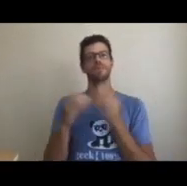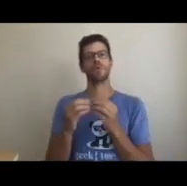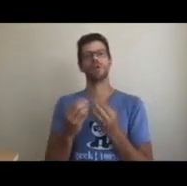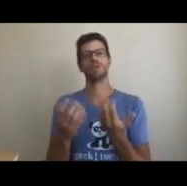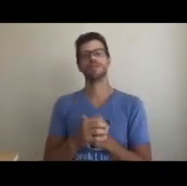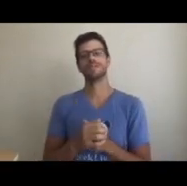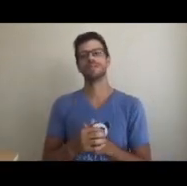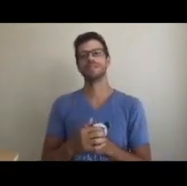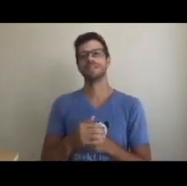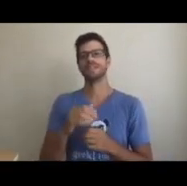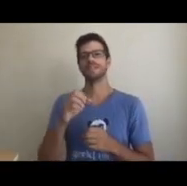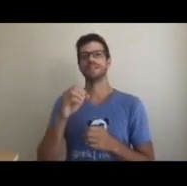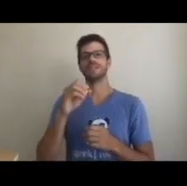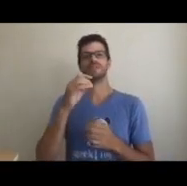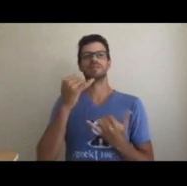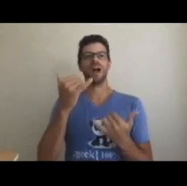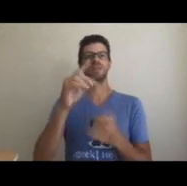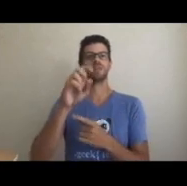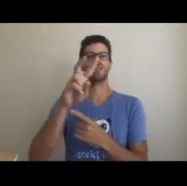to do more.